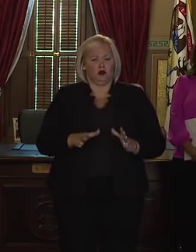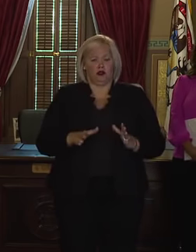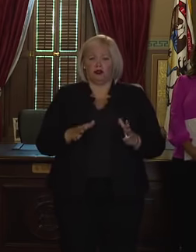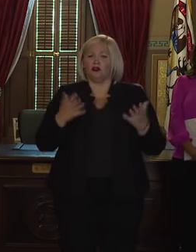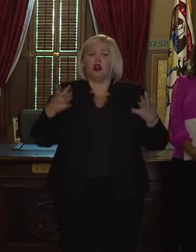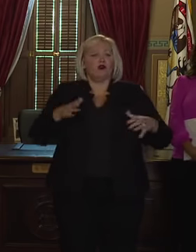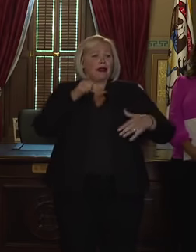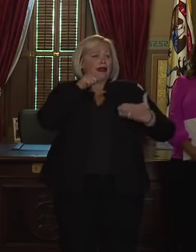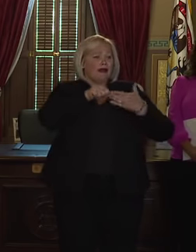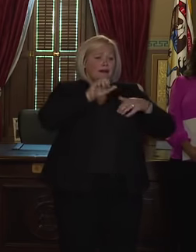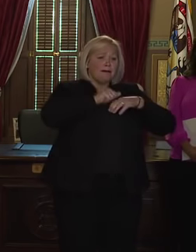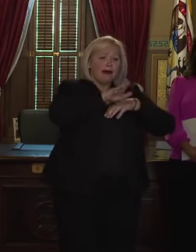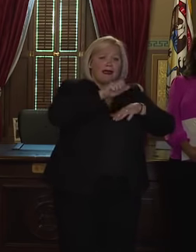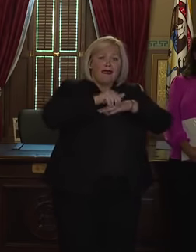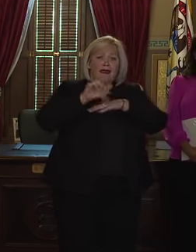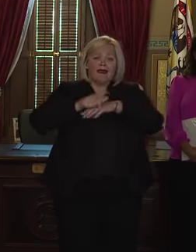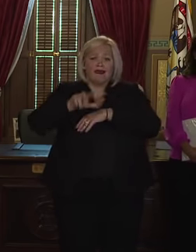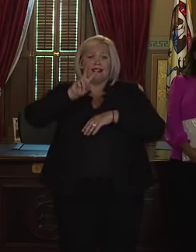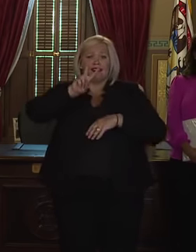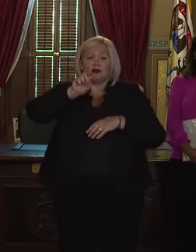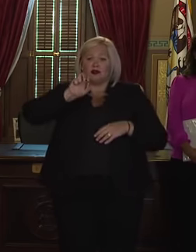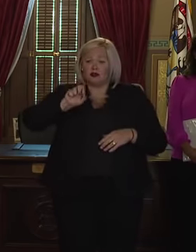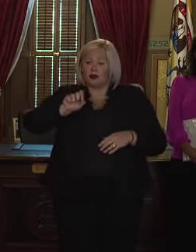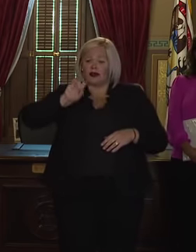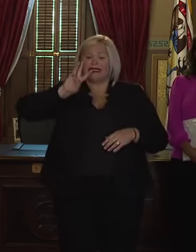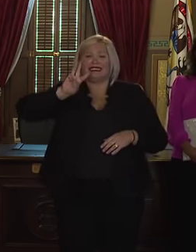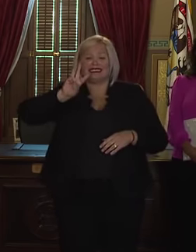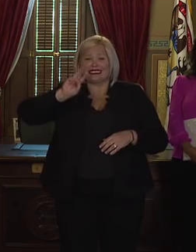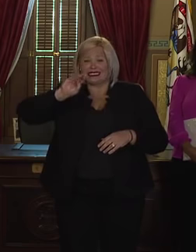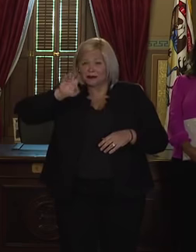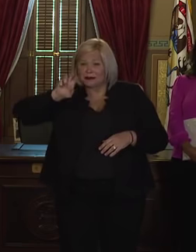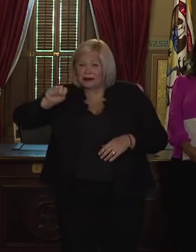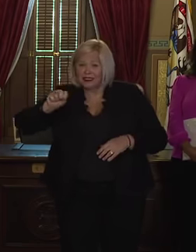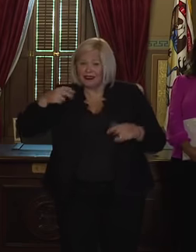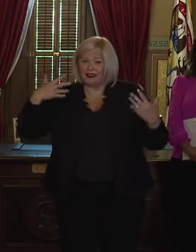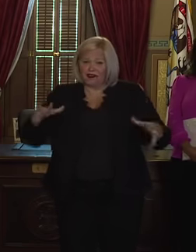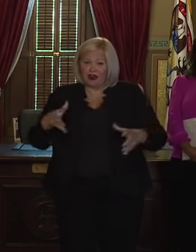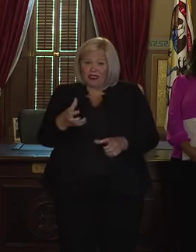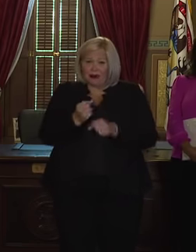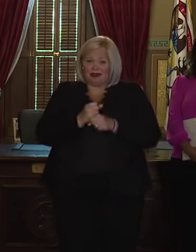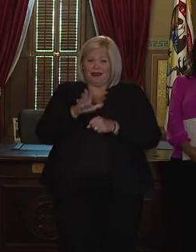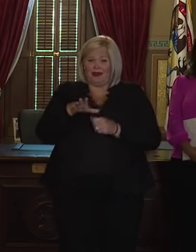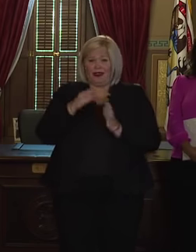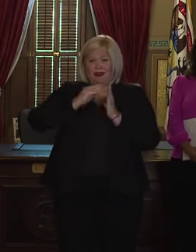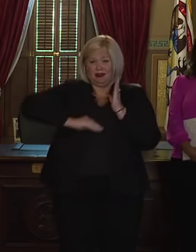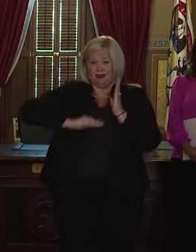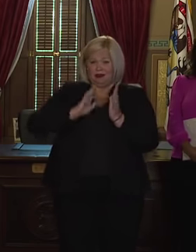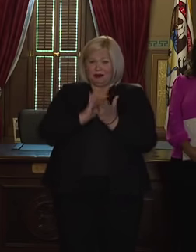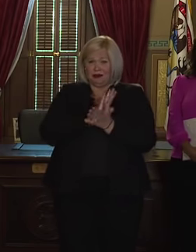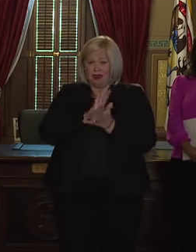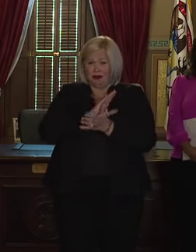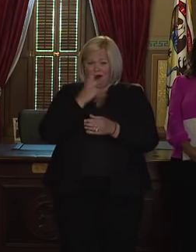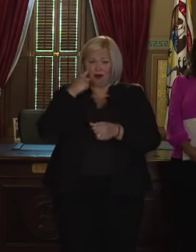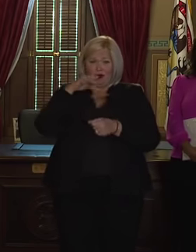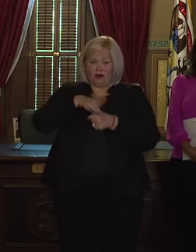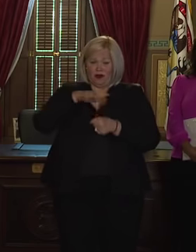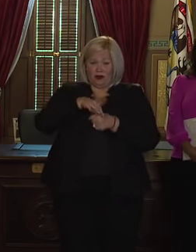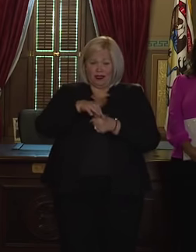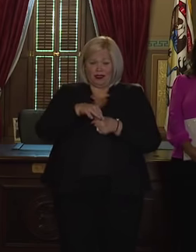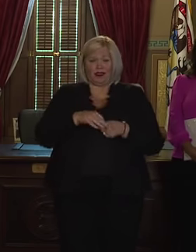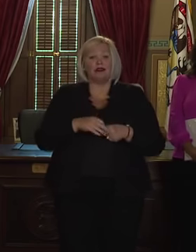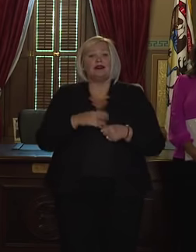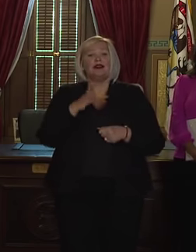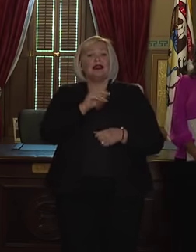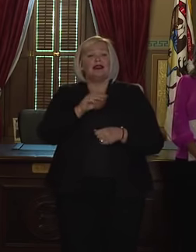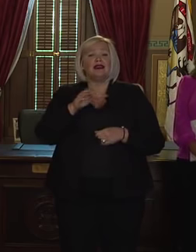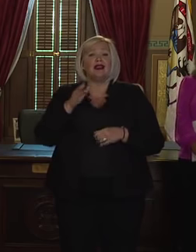responded to 2.6 million of those voters and sent them their ballots. And in response to that, nearly